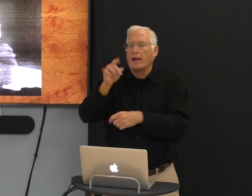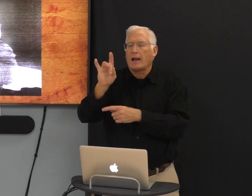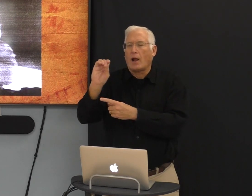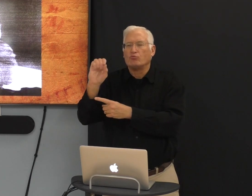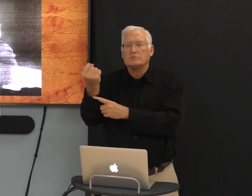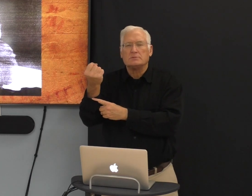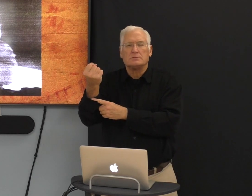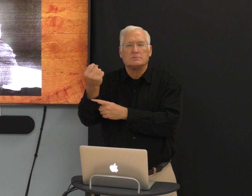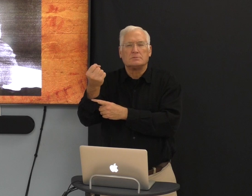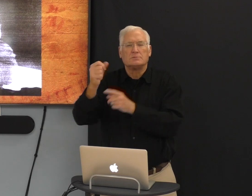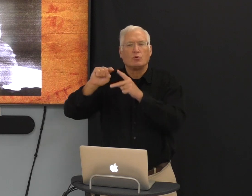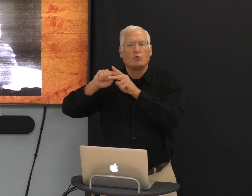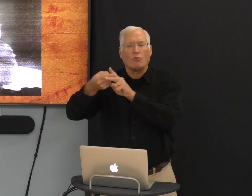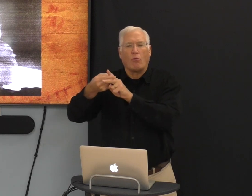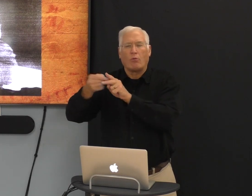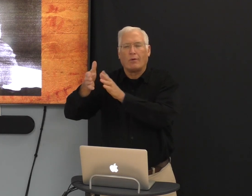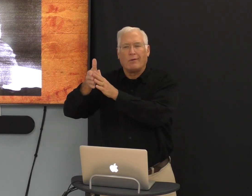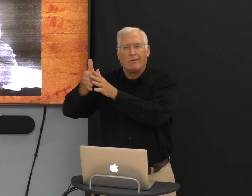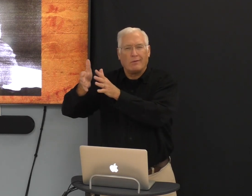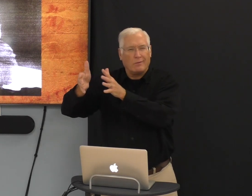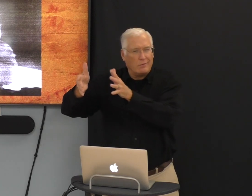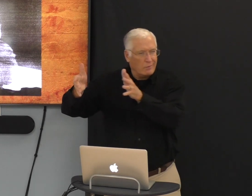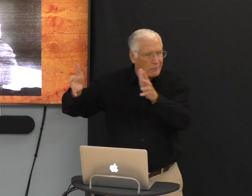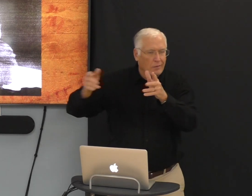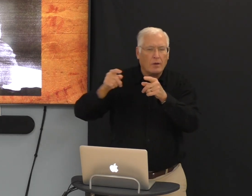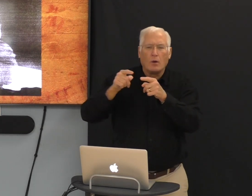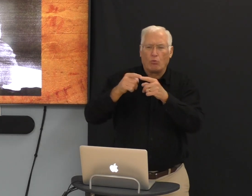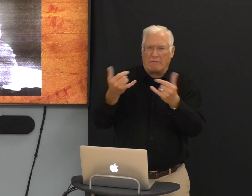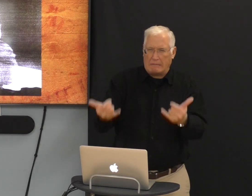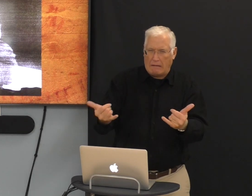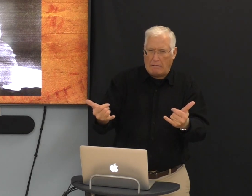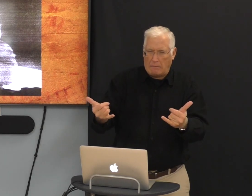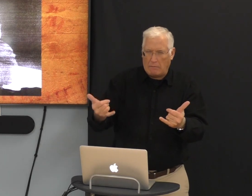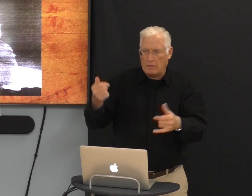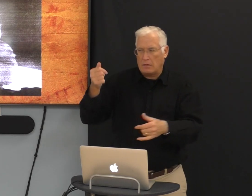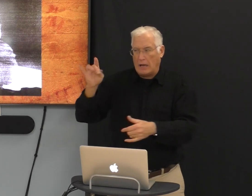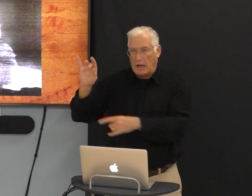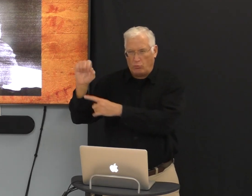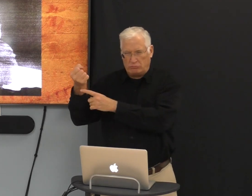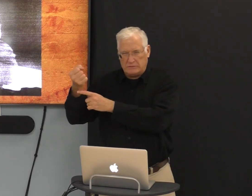In the 1800s, it started to present day.